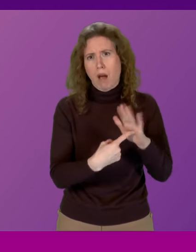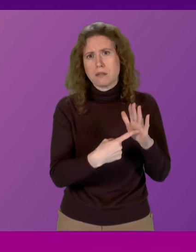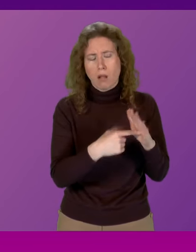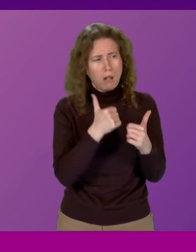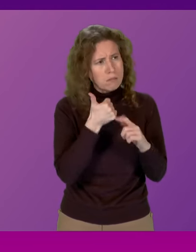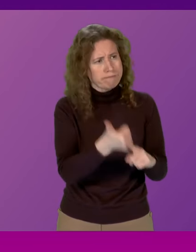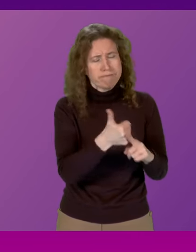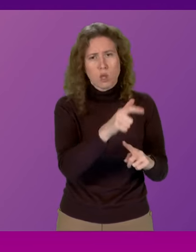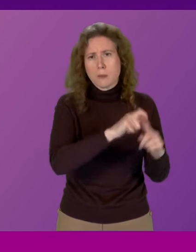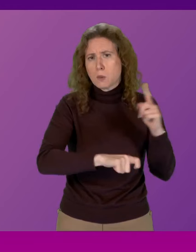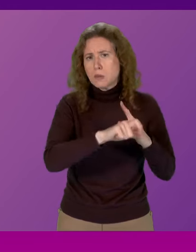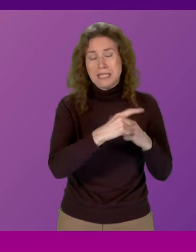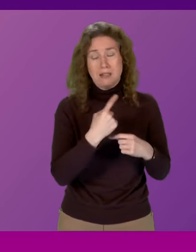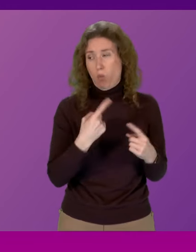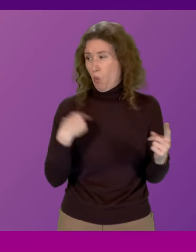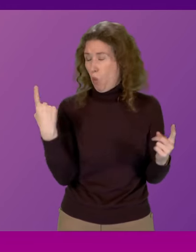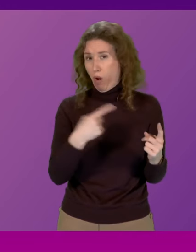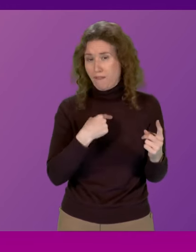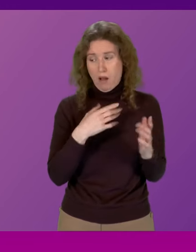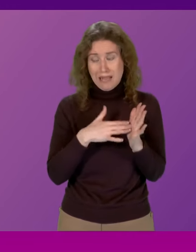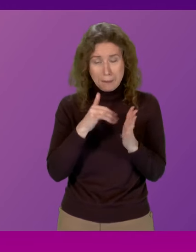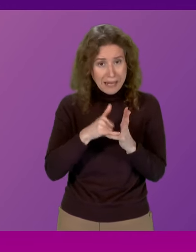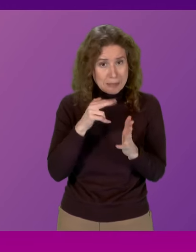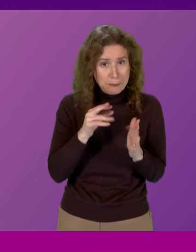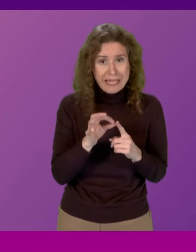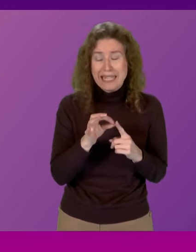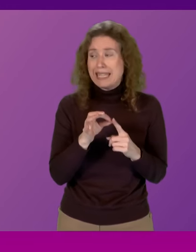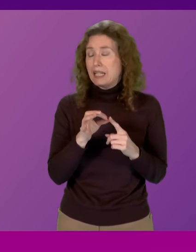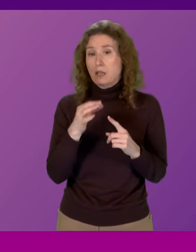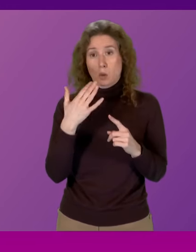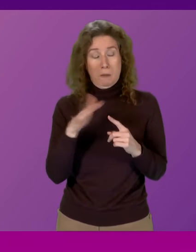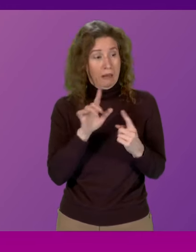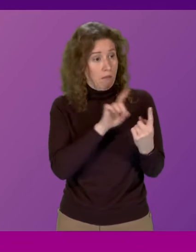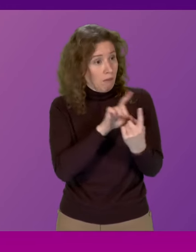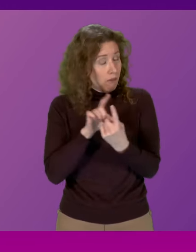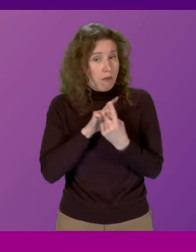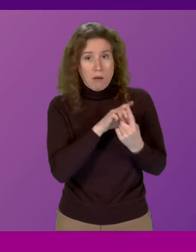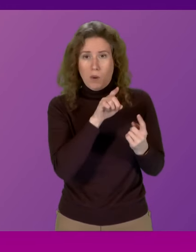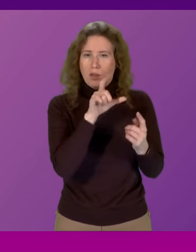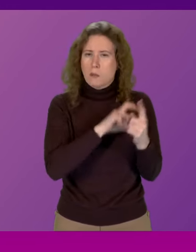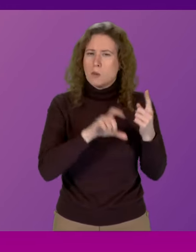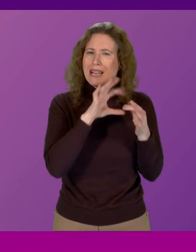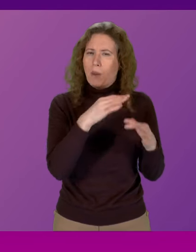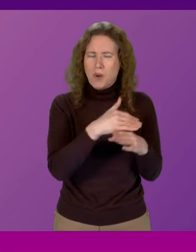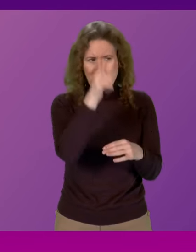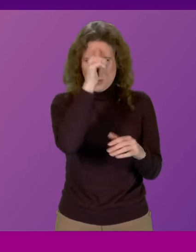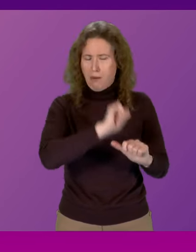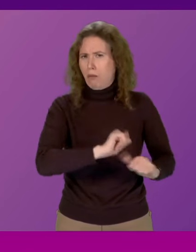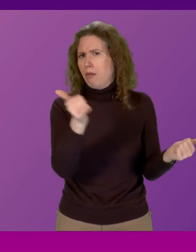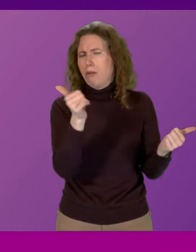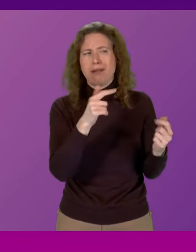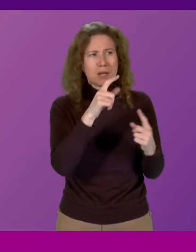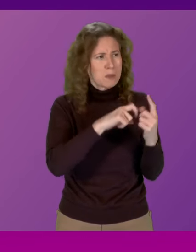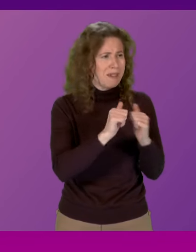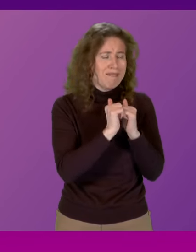communities they serve and every single one of us is MSPs who has had the pleasure of interacting with Community-Link workers and know just how much they are valued